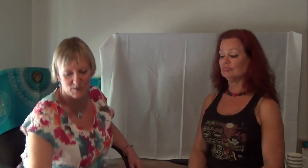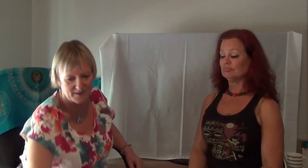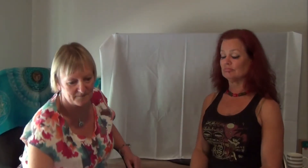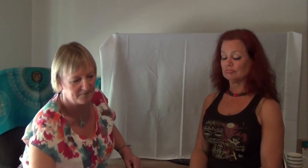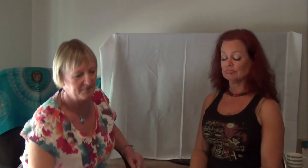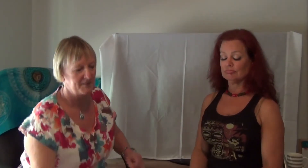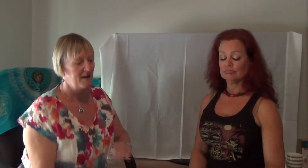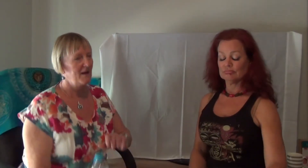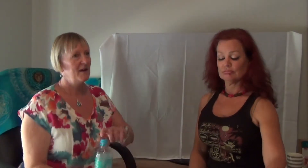water.